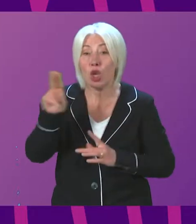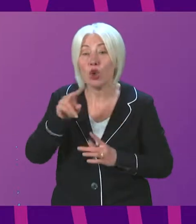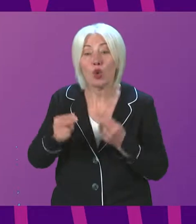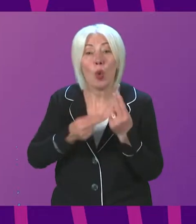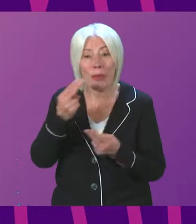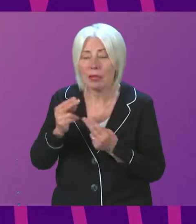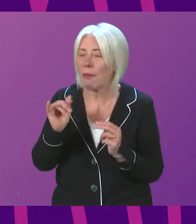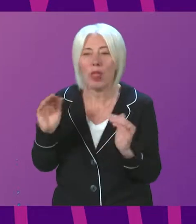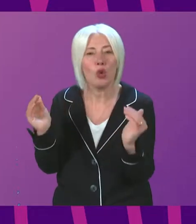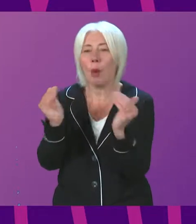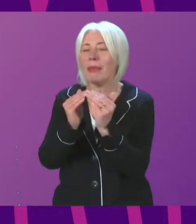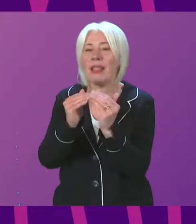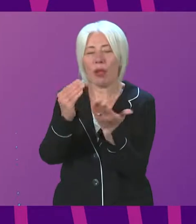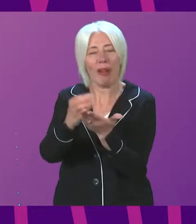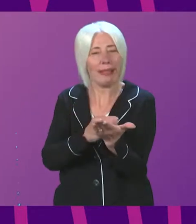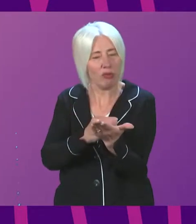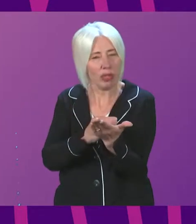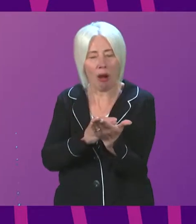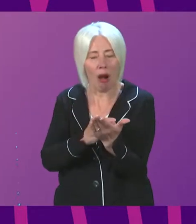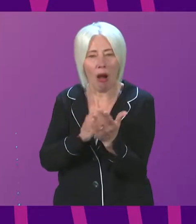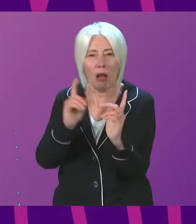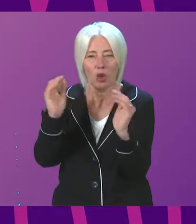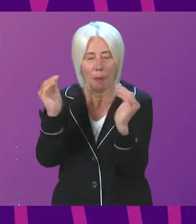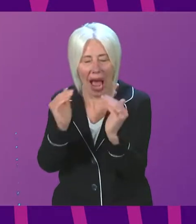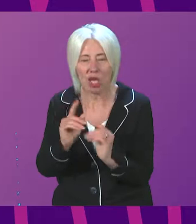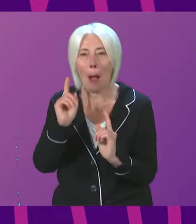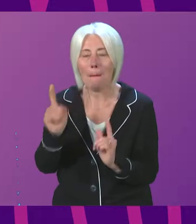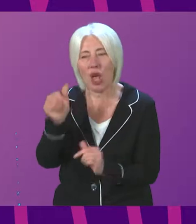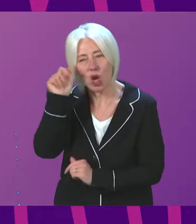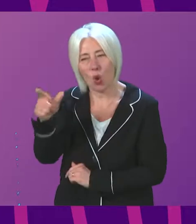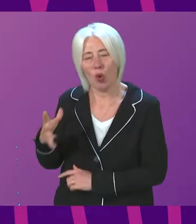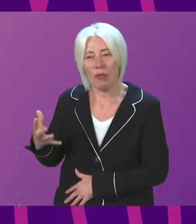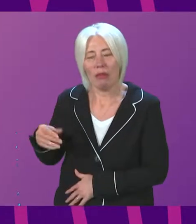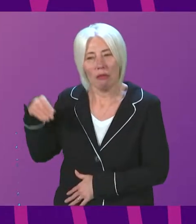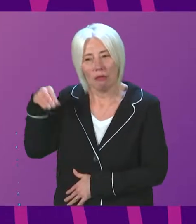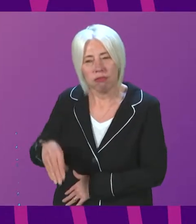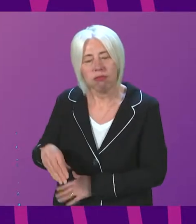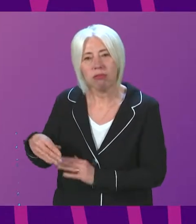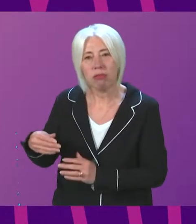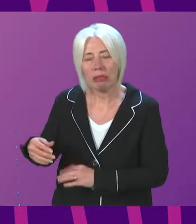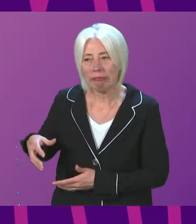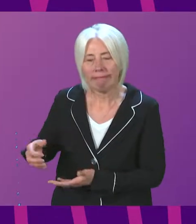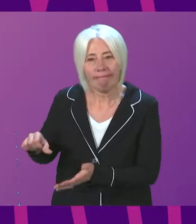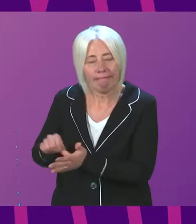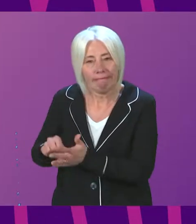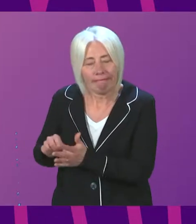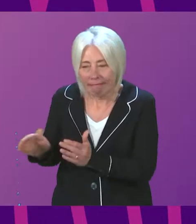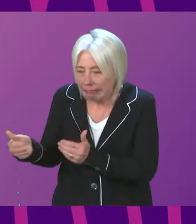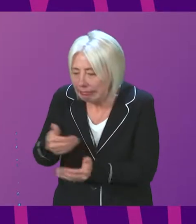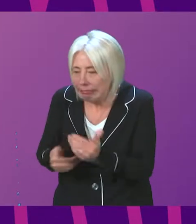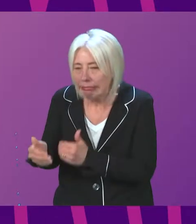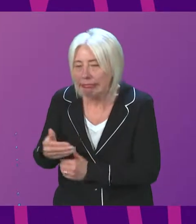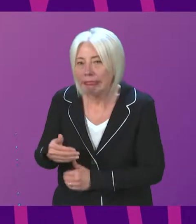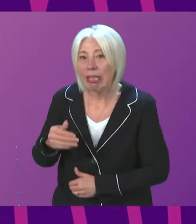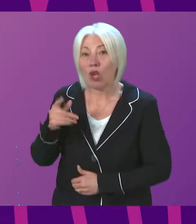not meet eligibility criteria but are experiencing financial hardship and I would encourage anyone who thinks they have become eligible for free